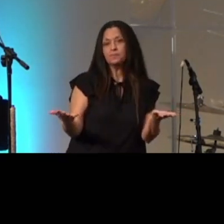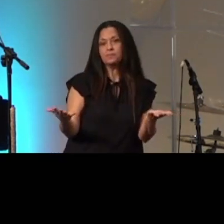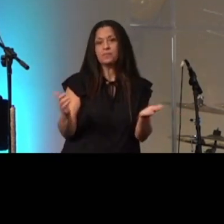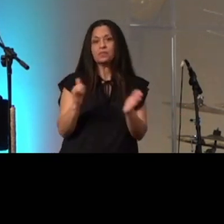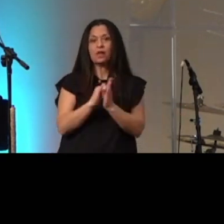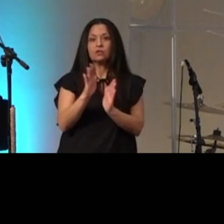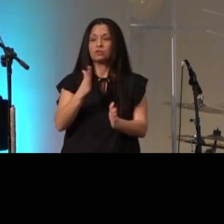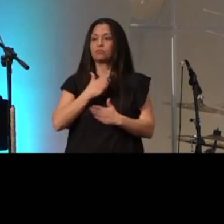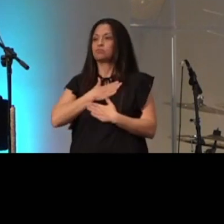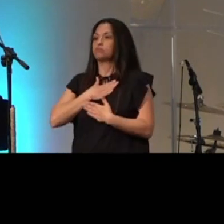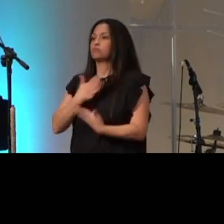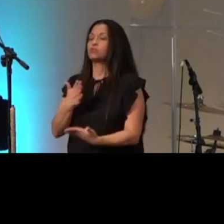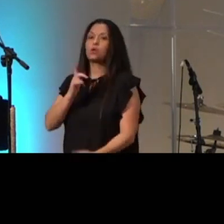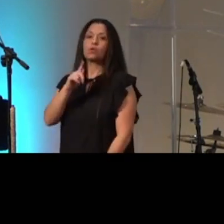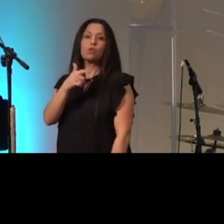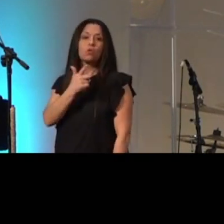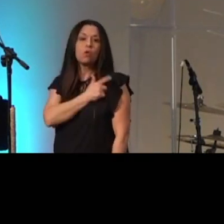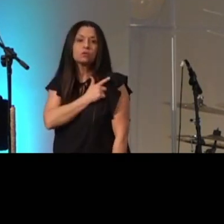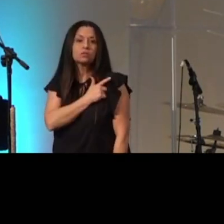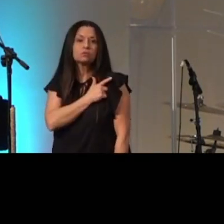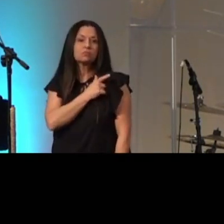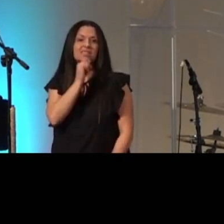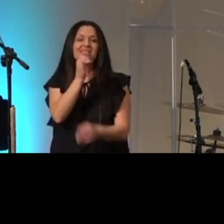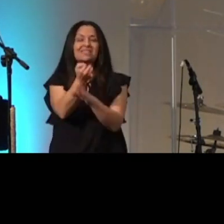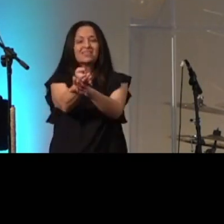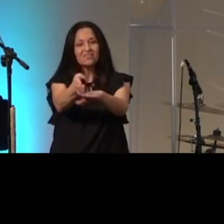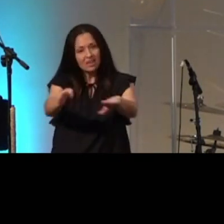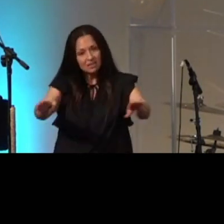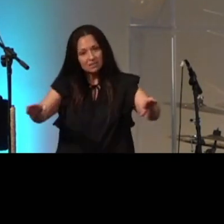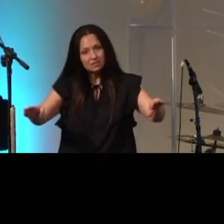allegiance that your loyalty is divided